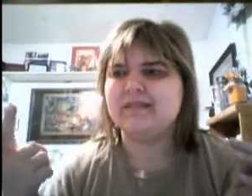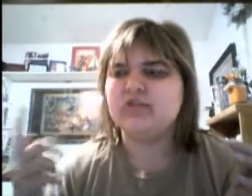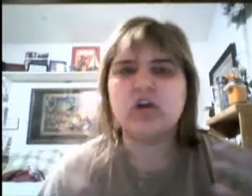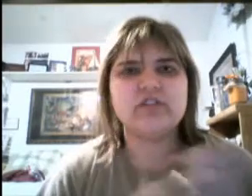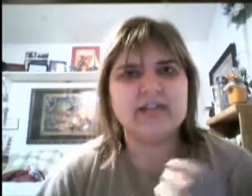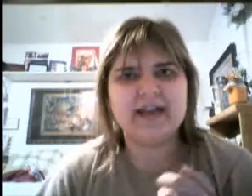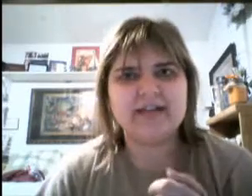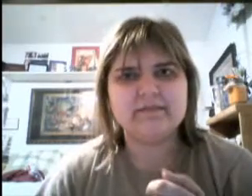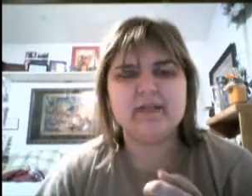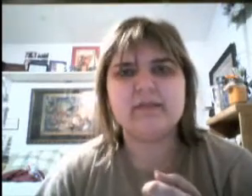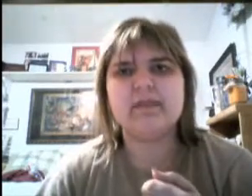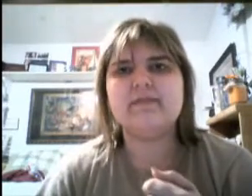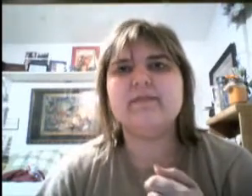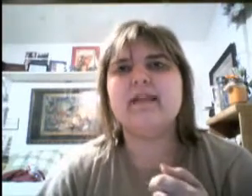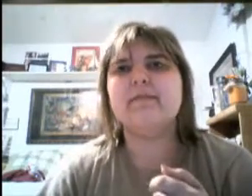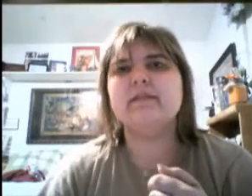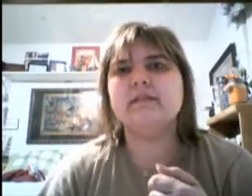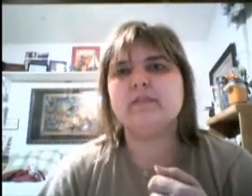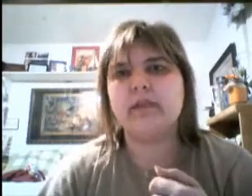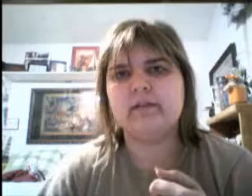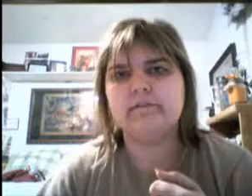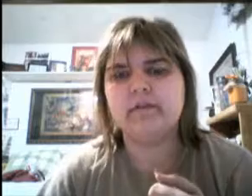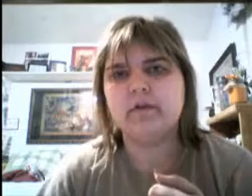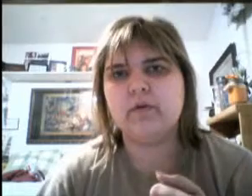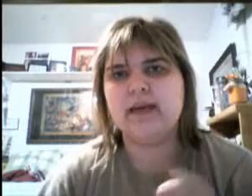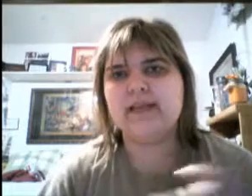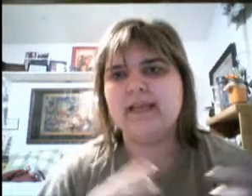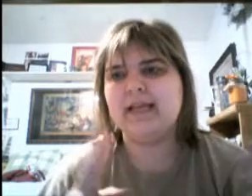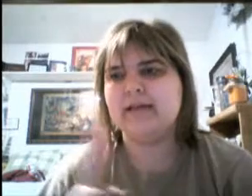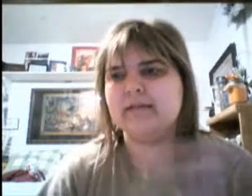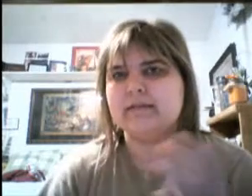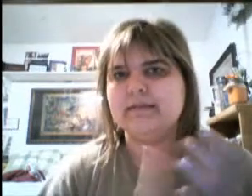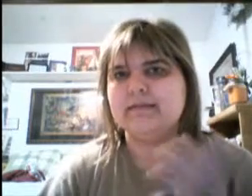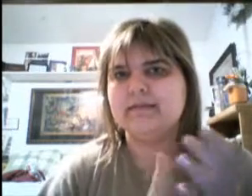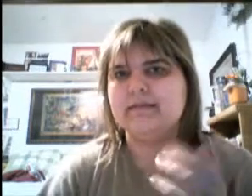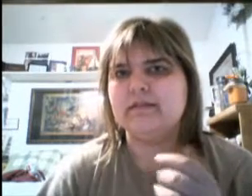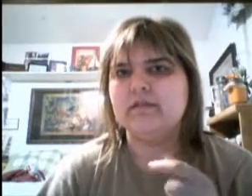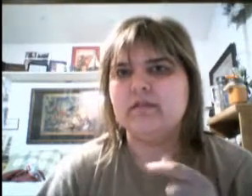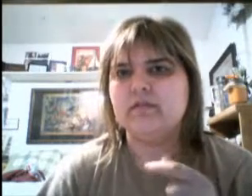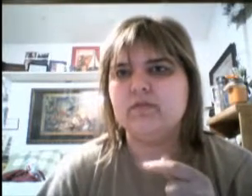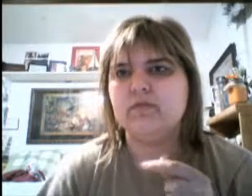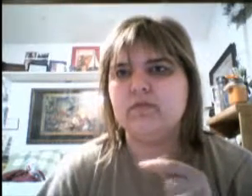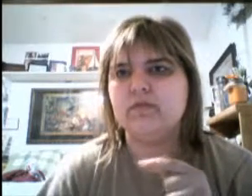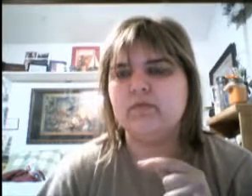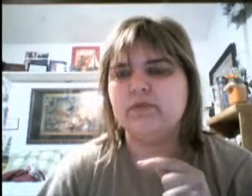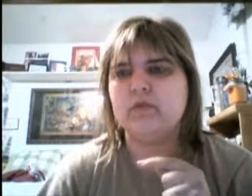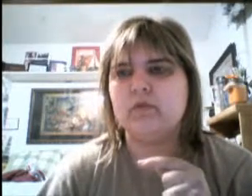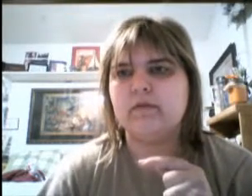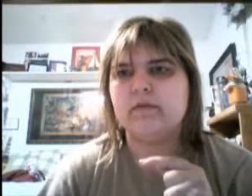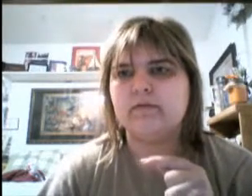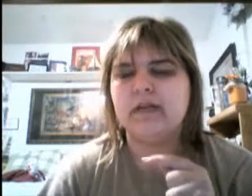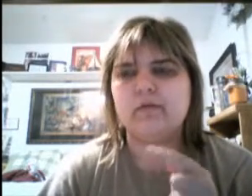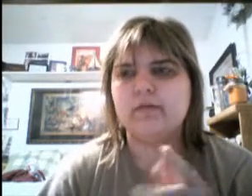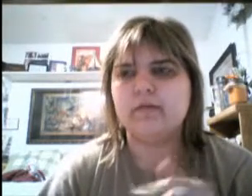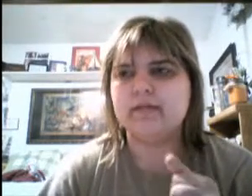uh, Josh Gad, I believe his name is, is playing LeFou. And then the dude who was in Lord of the not Lord of the Rings,